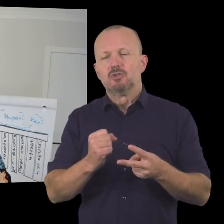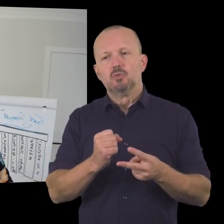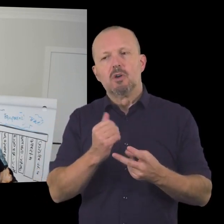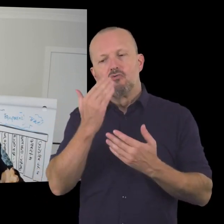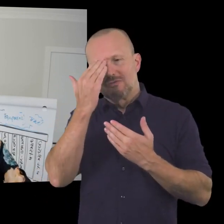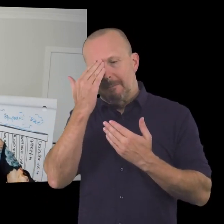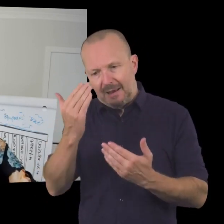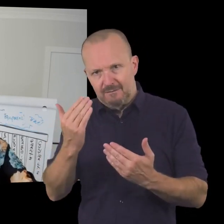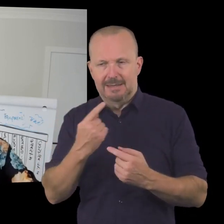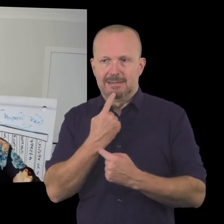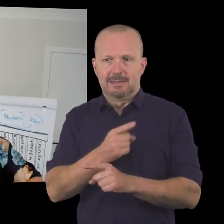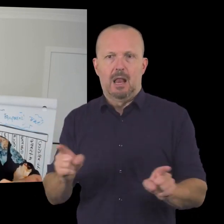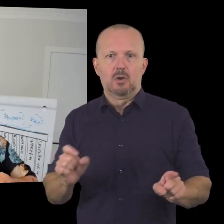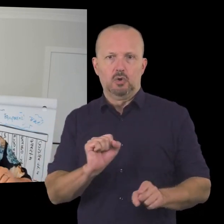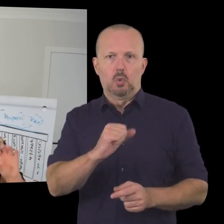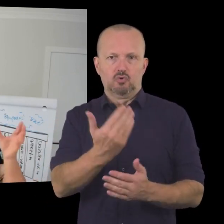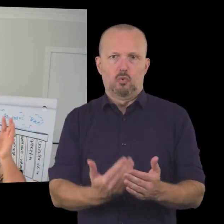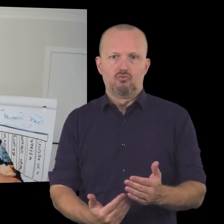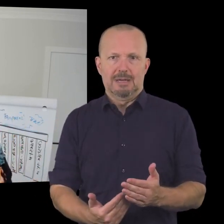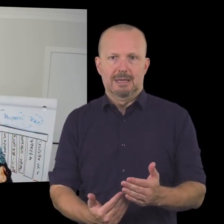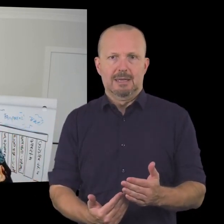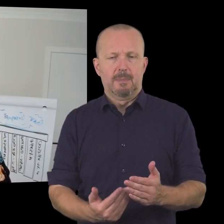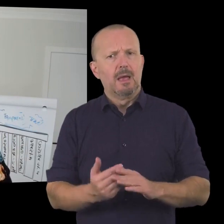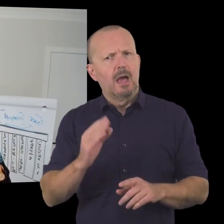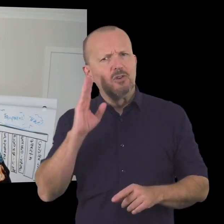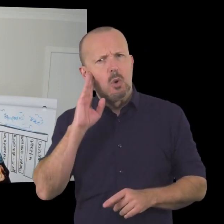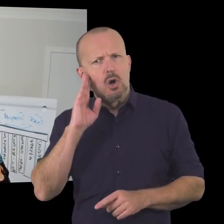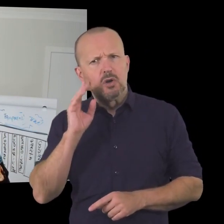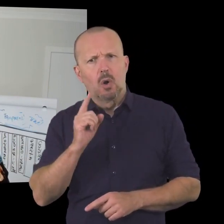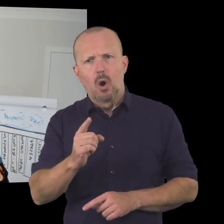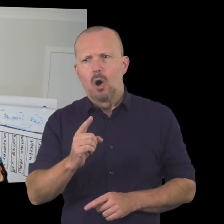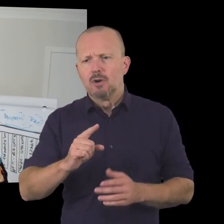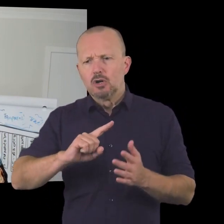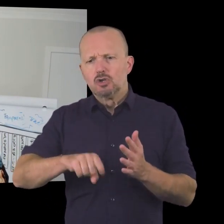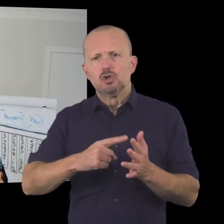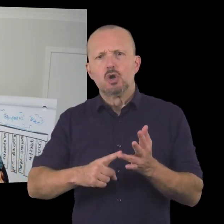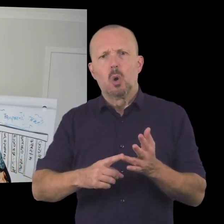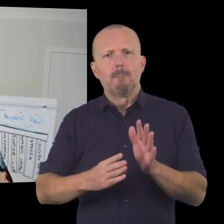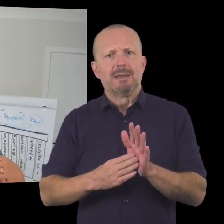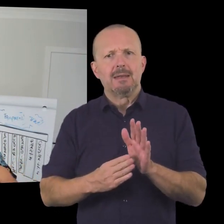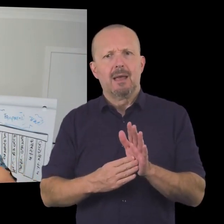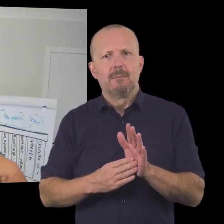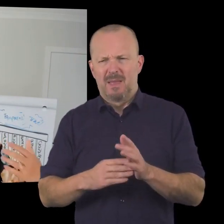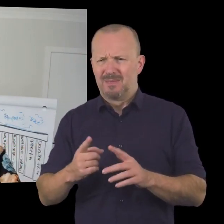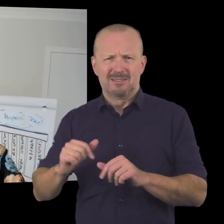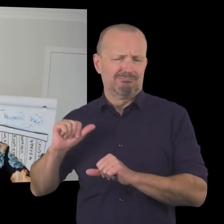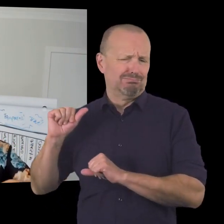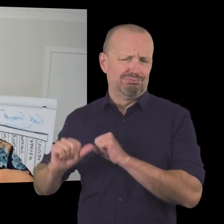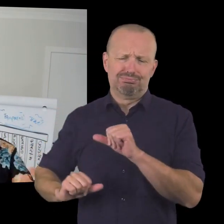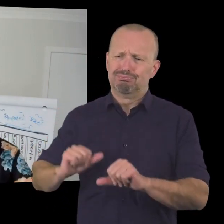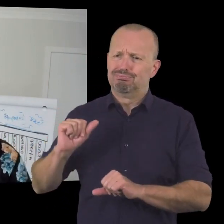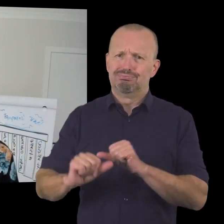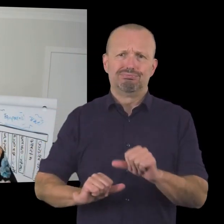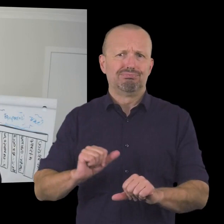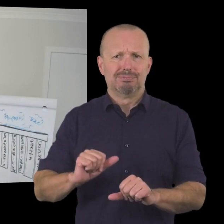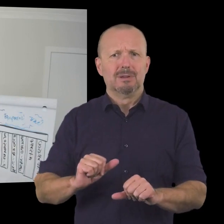story uh so uh i don't know if any of you have heard of the story of joe millionaire so this is a handed down through the generations